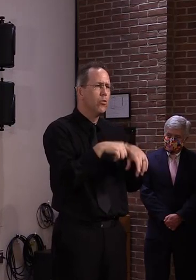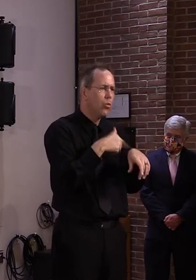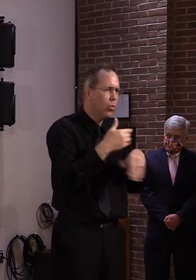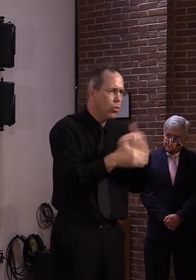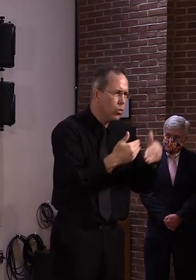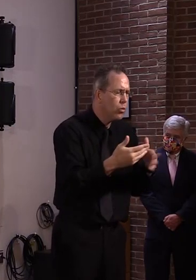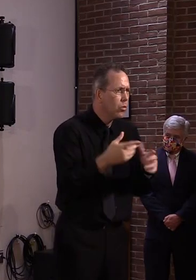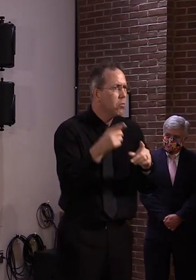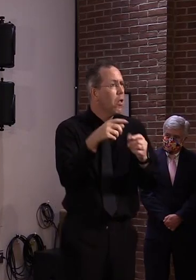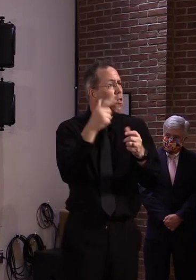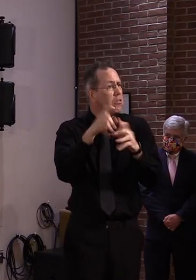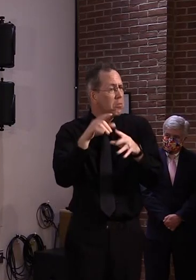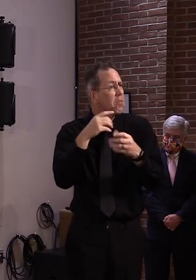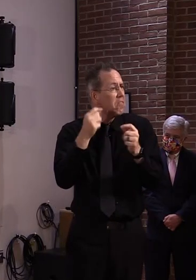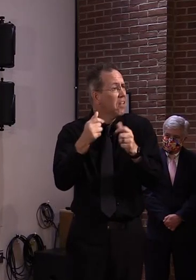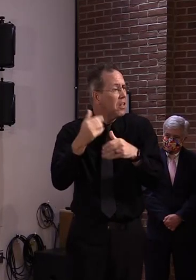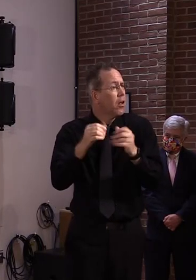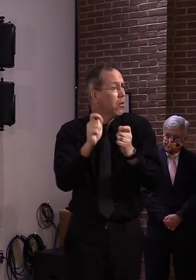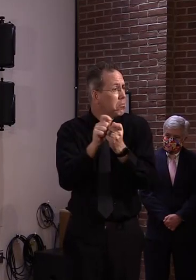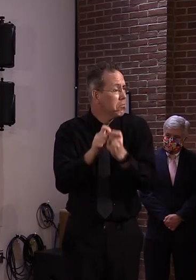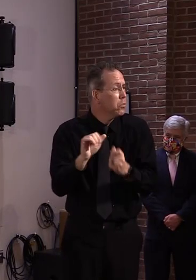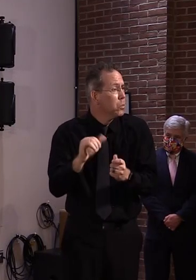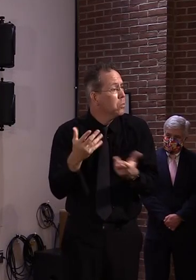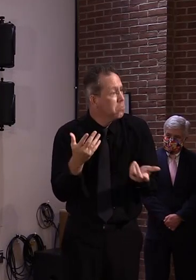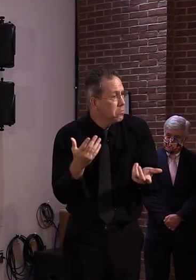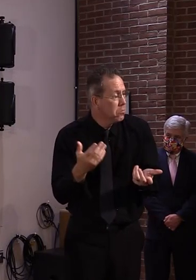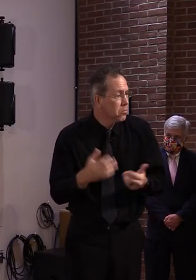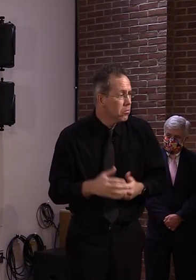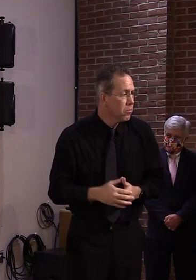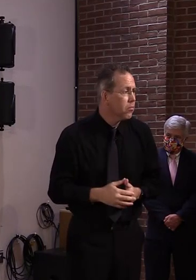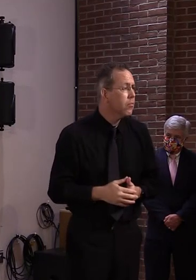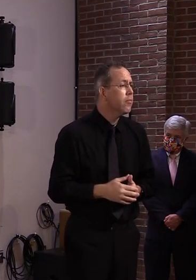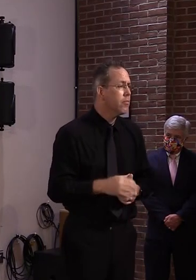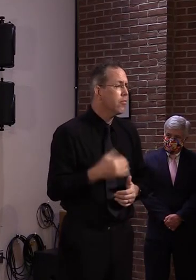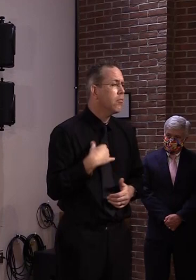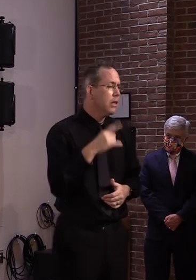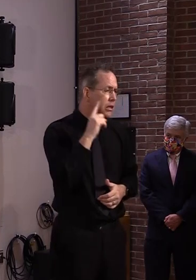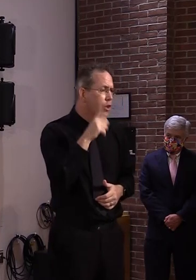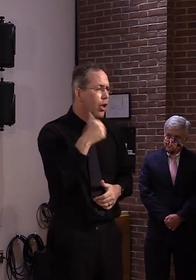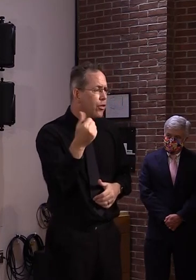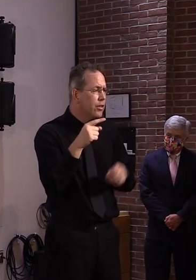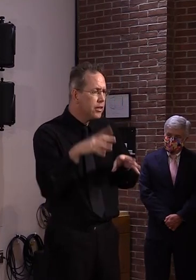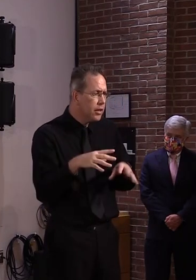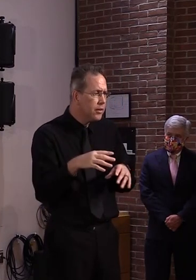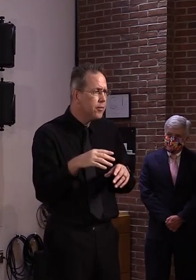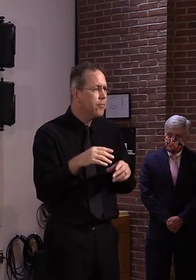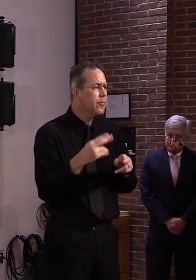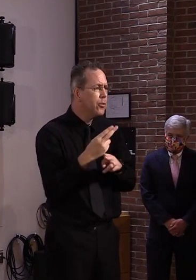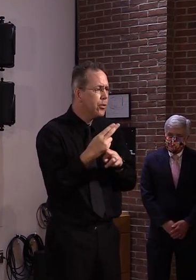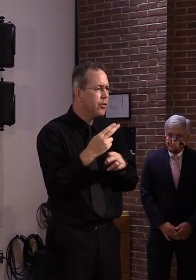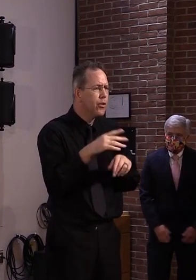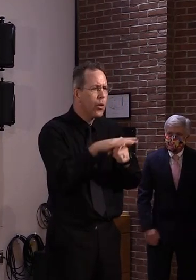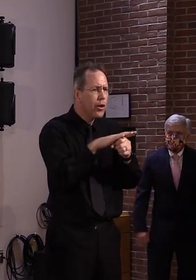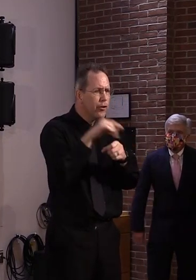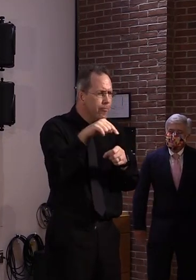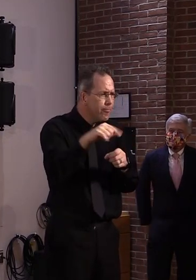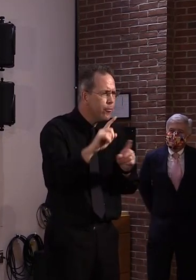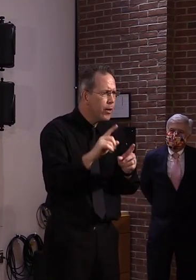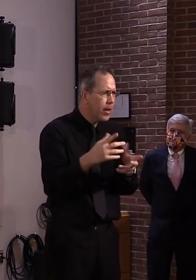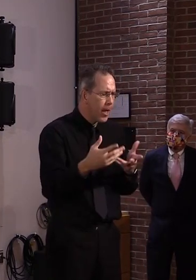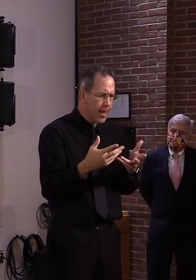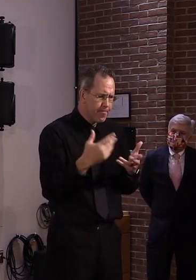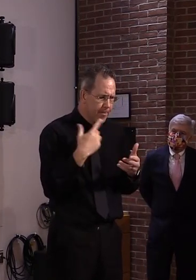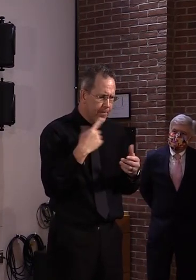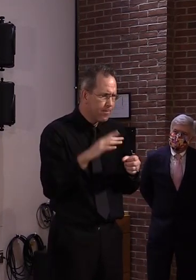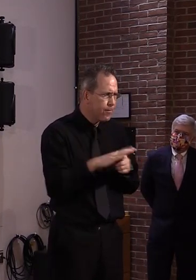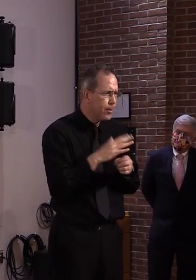actually more locally here that I have some concerns about and we'll be discussing with those that are